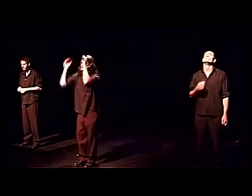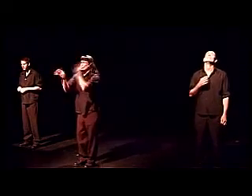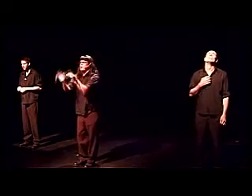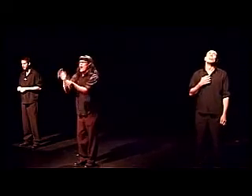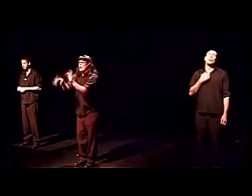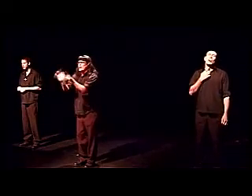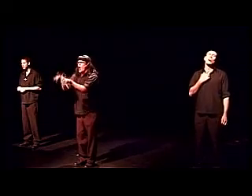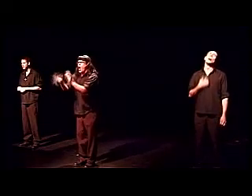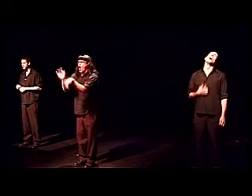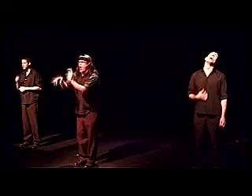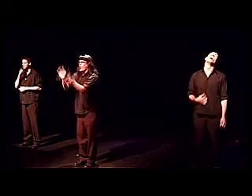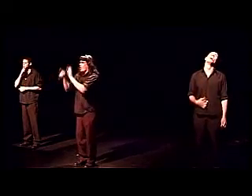One of it all.